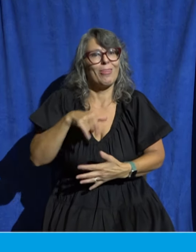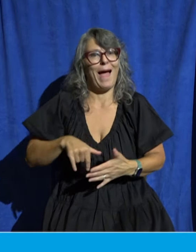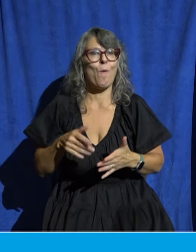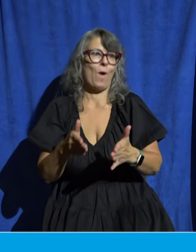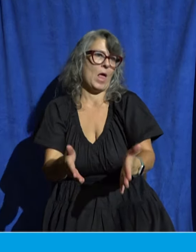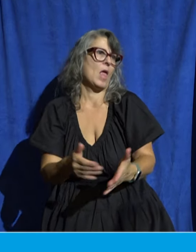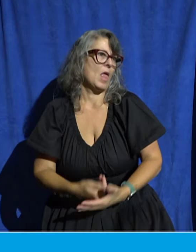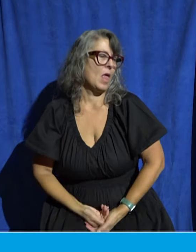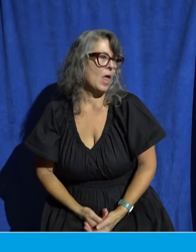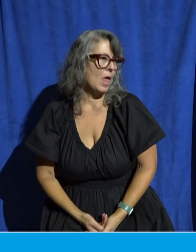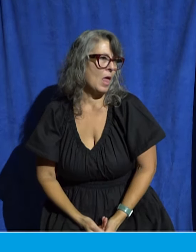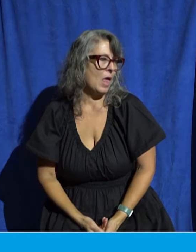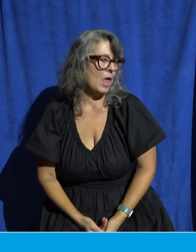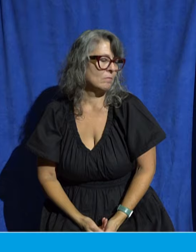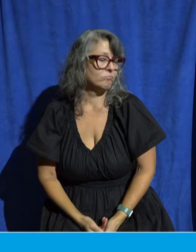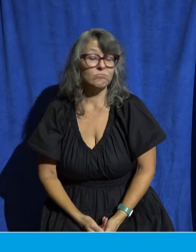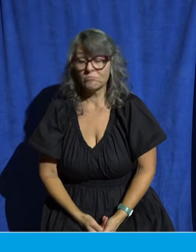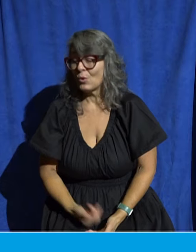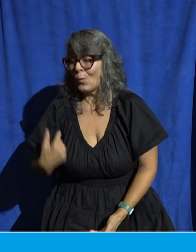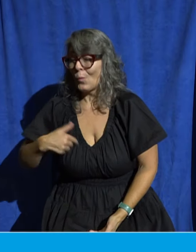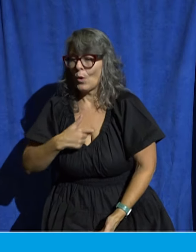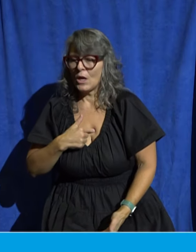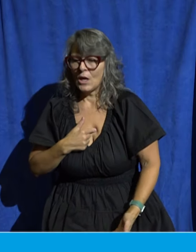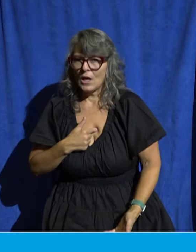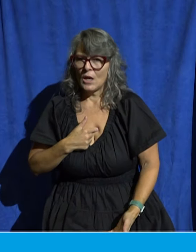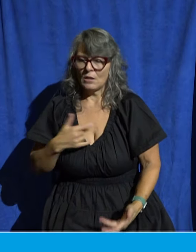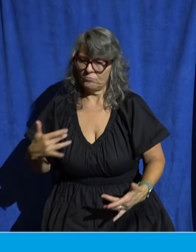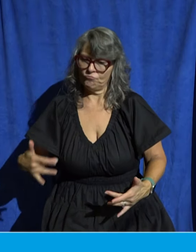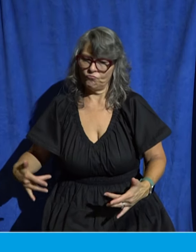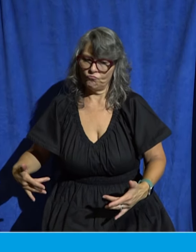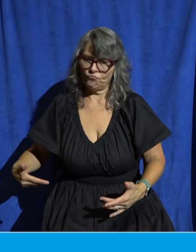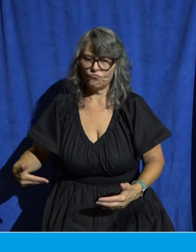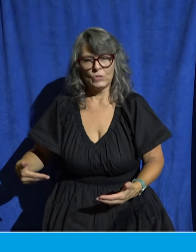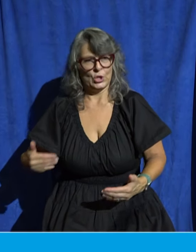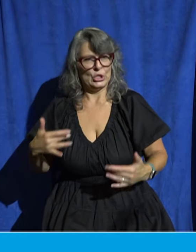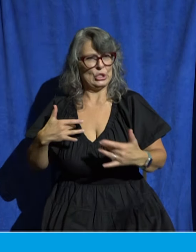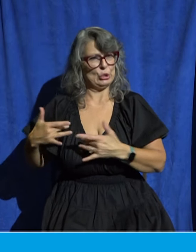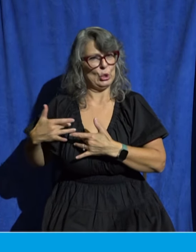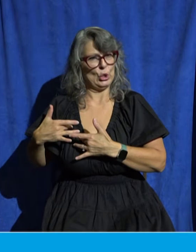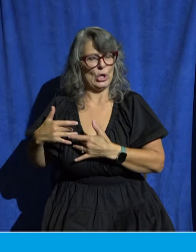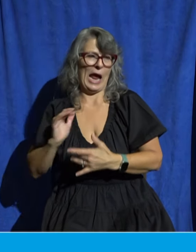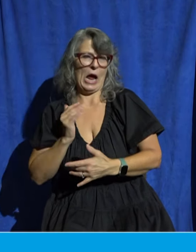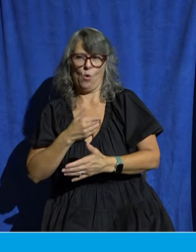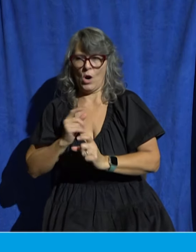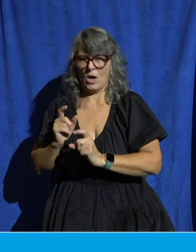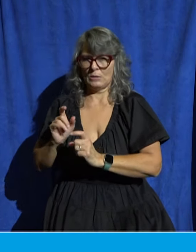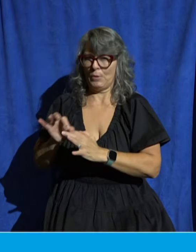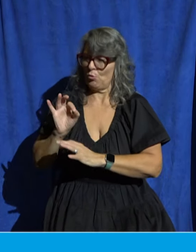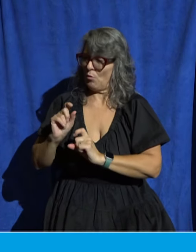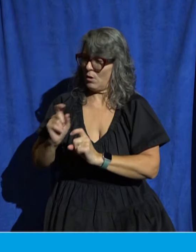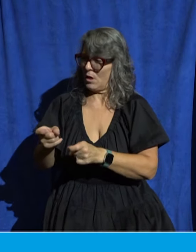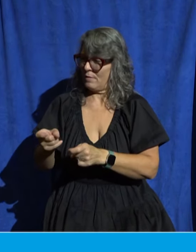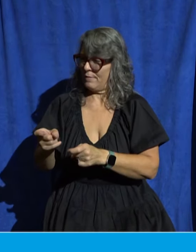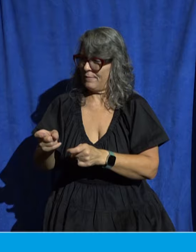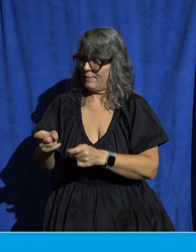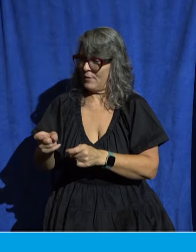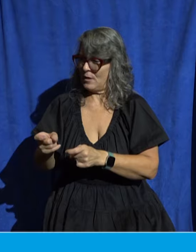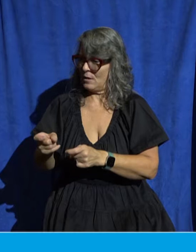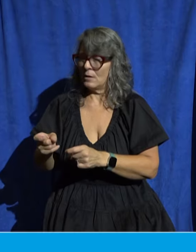and as we discern our gifting we then serve while keeping the goal of our serving in mind and this leads us to the